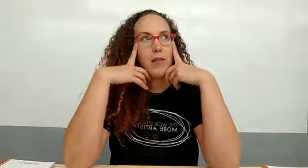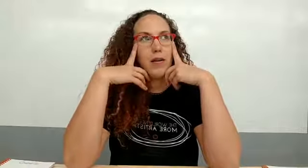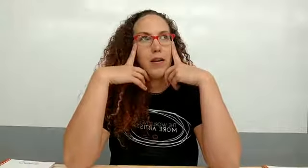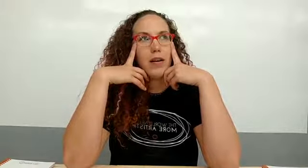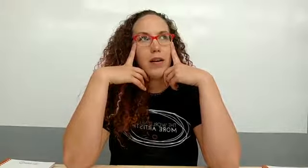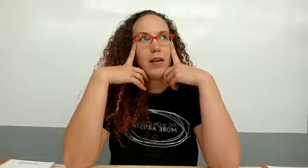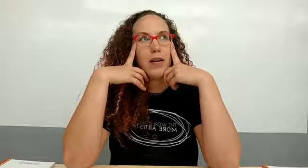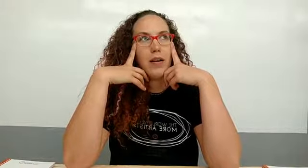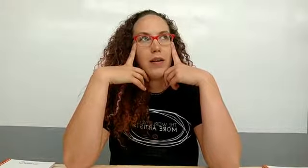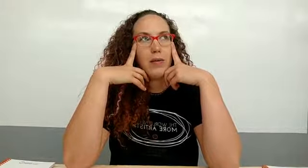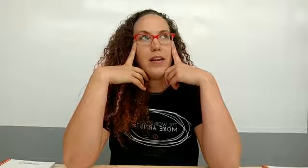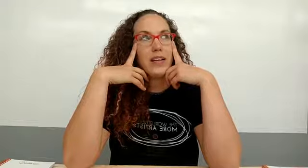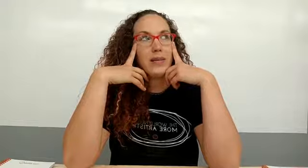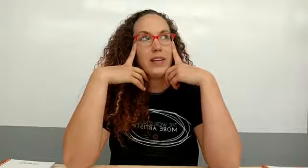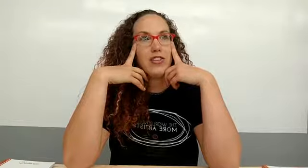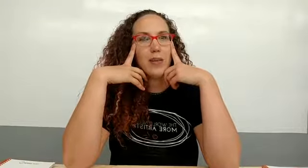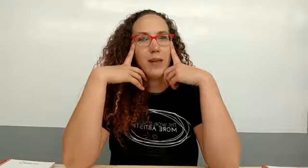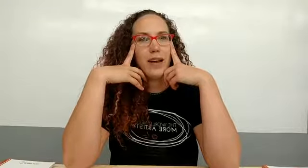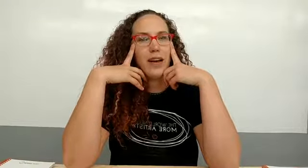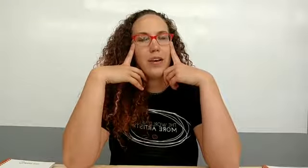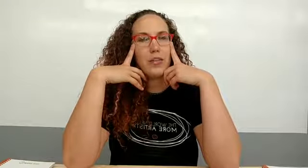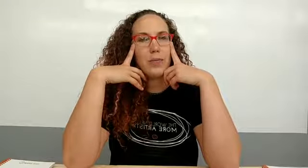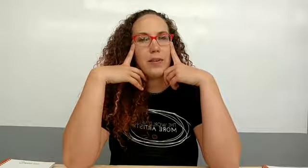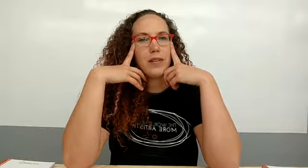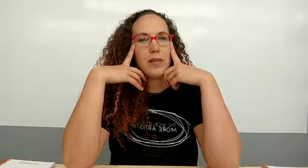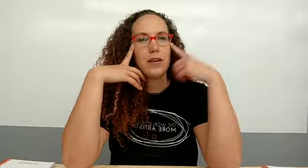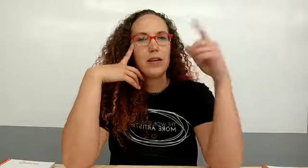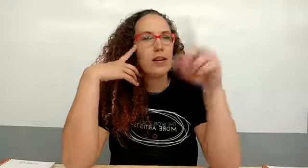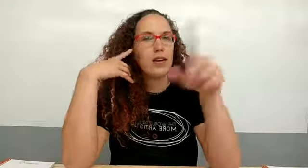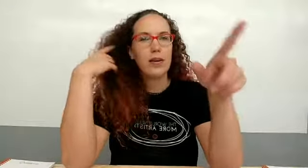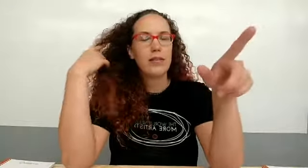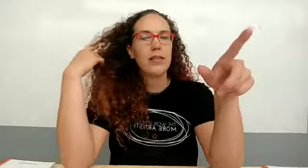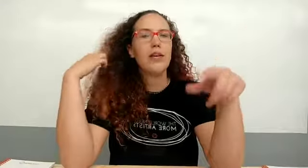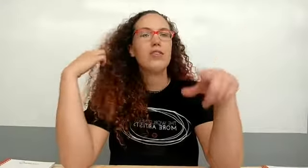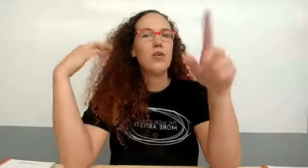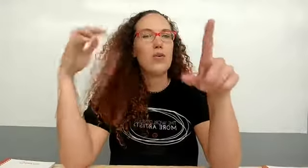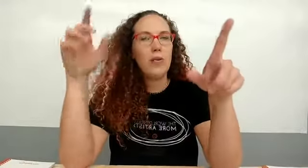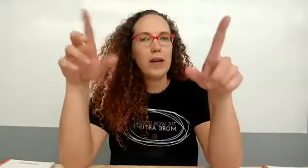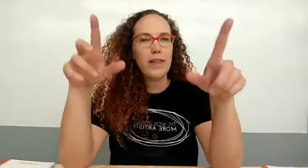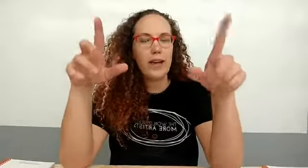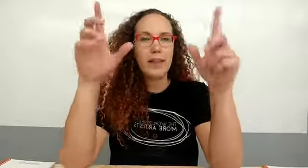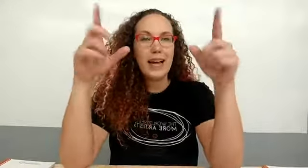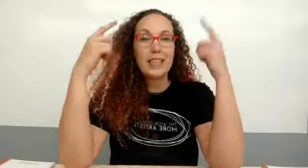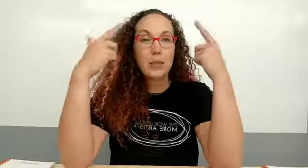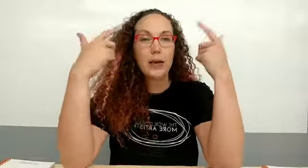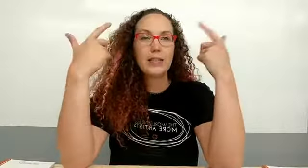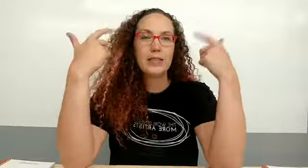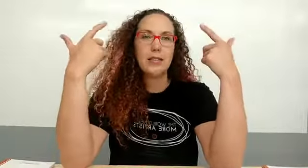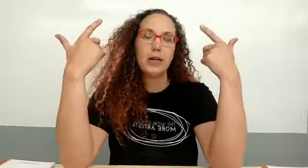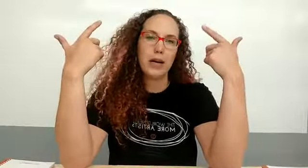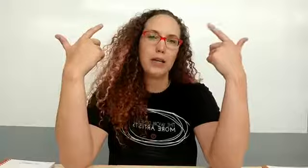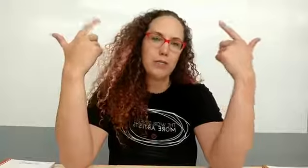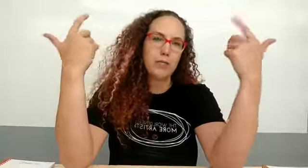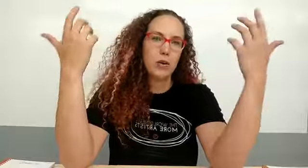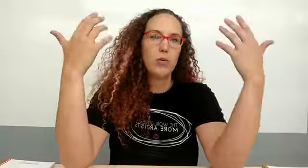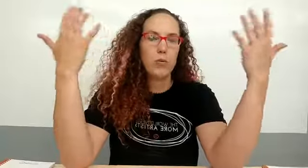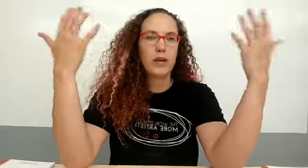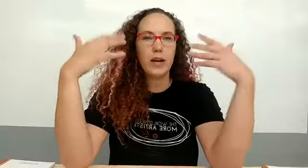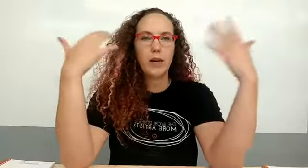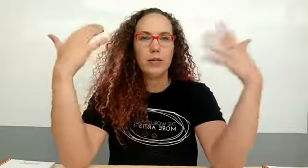really it comes down to shipping i don't know what shipping is going to be anyways don't quote me on that but that's the price that's in my brain so we kind of want to